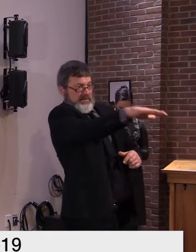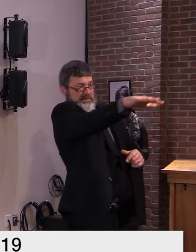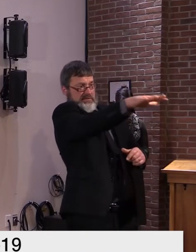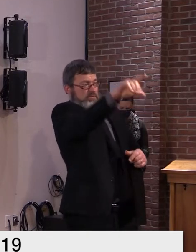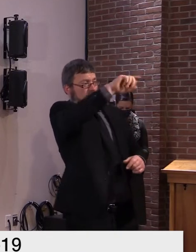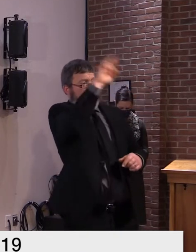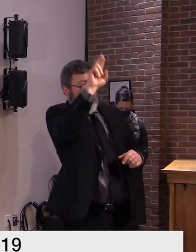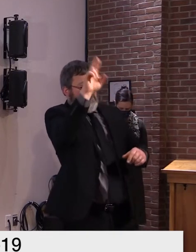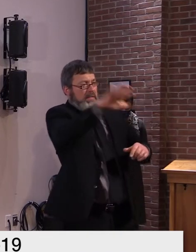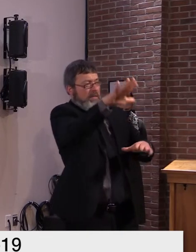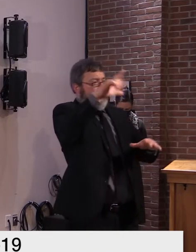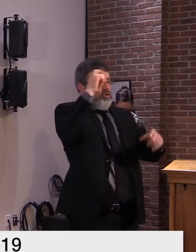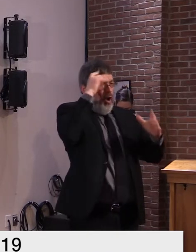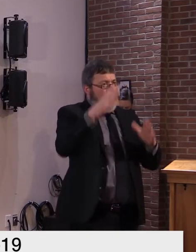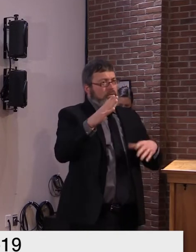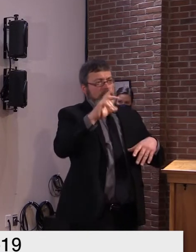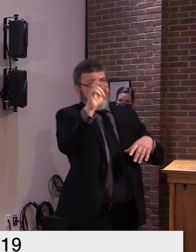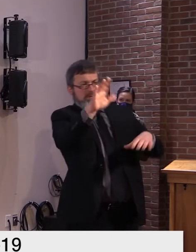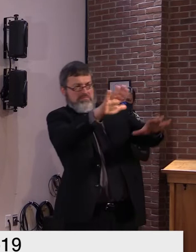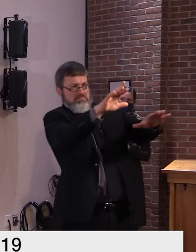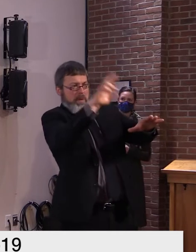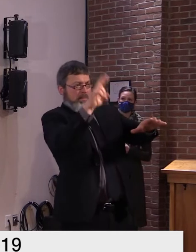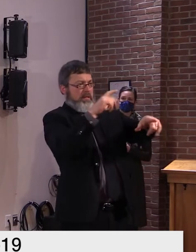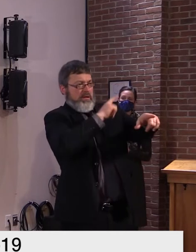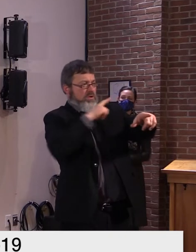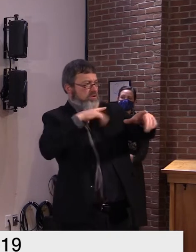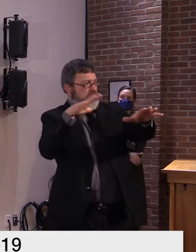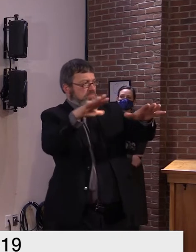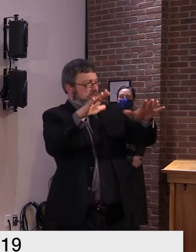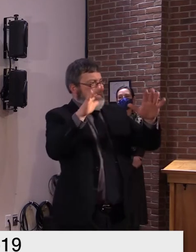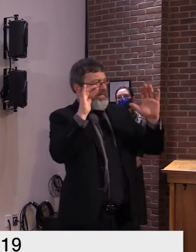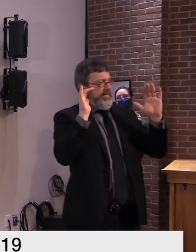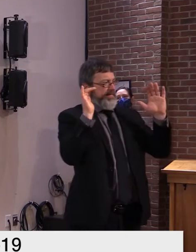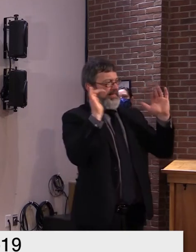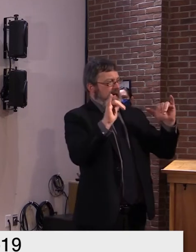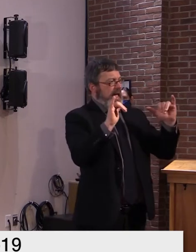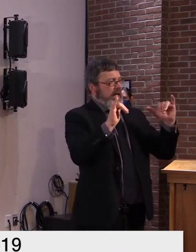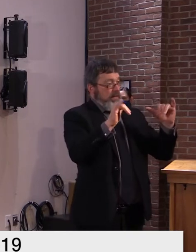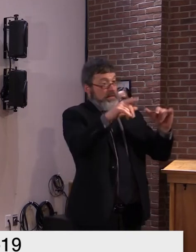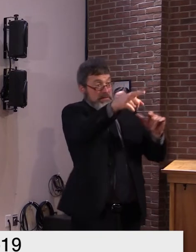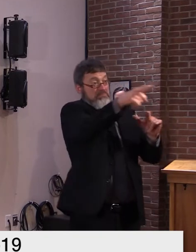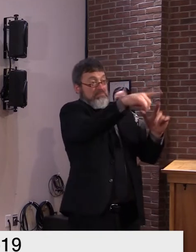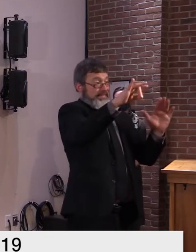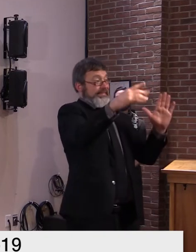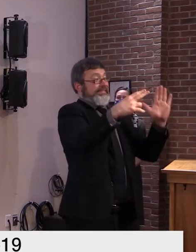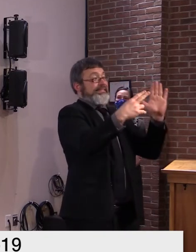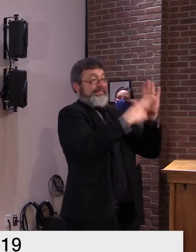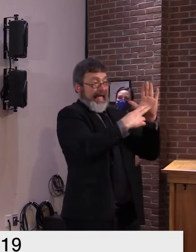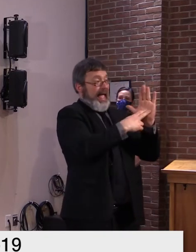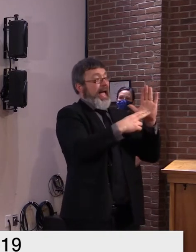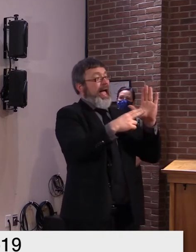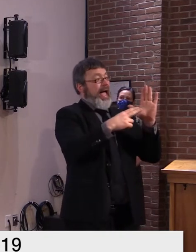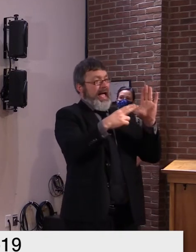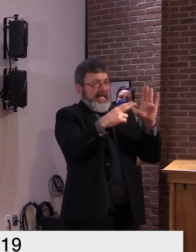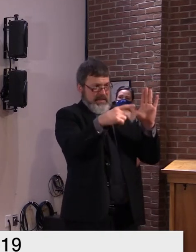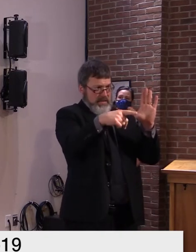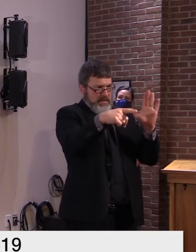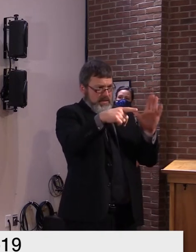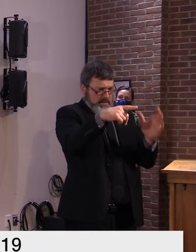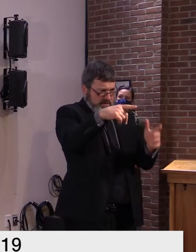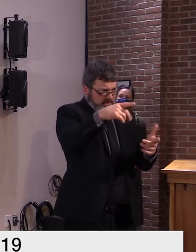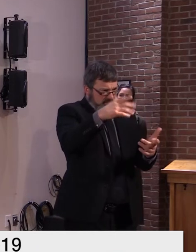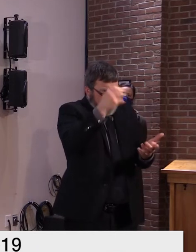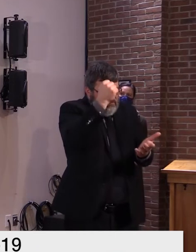off on the elections in their states said that they certified them uh and for uh this